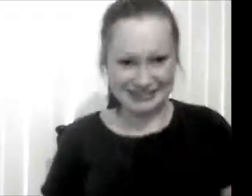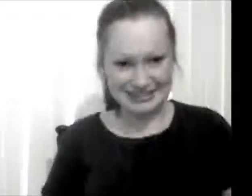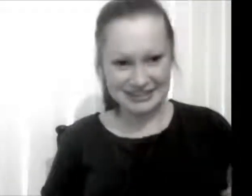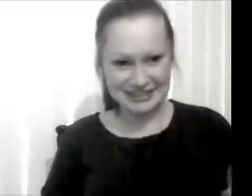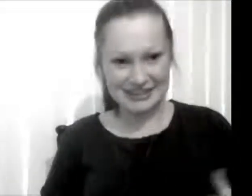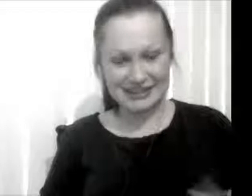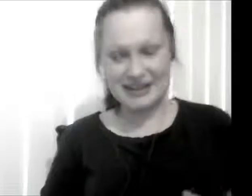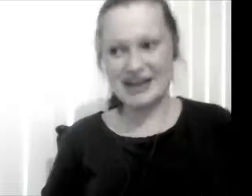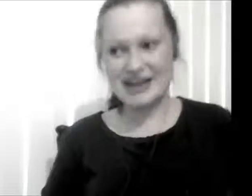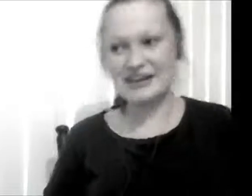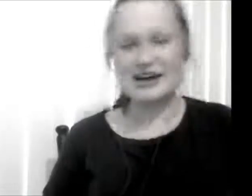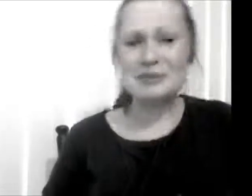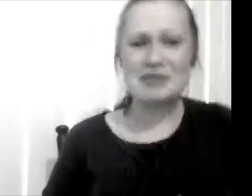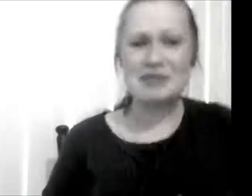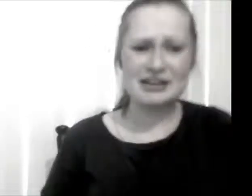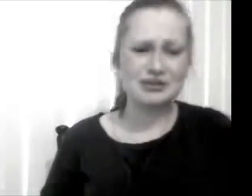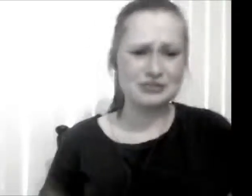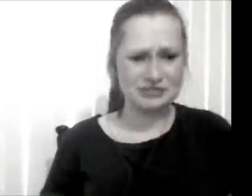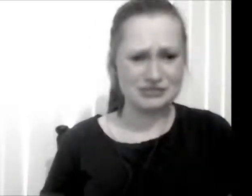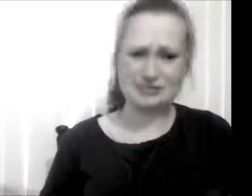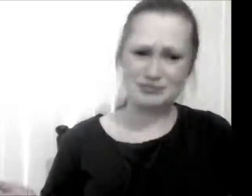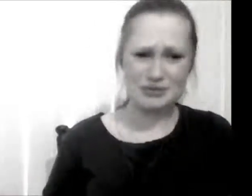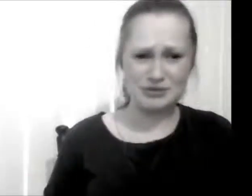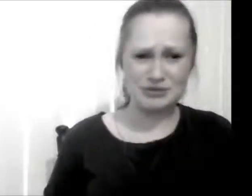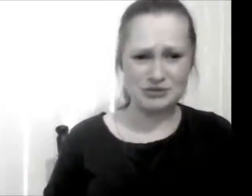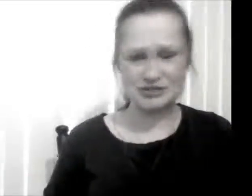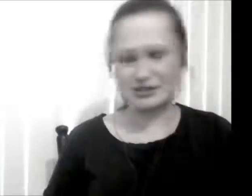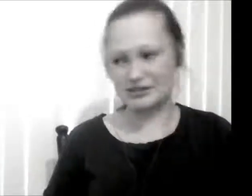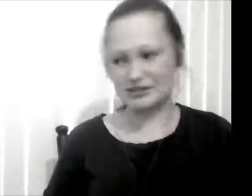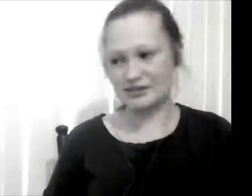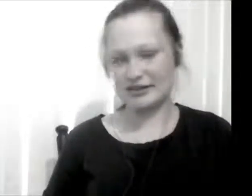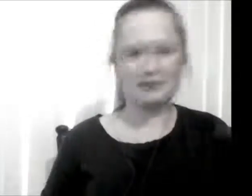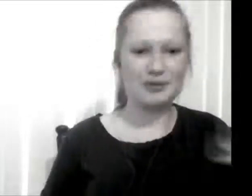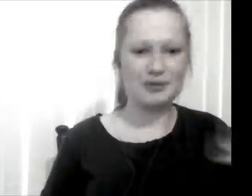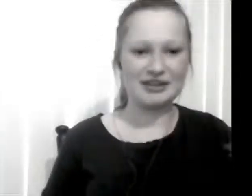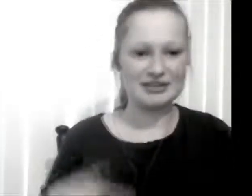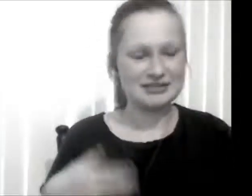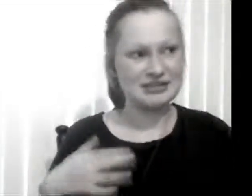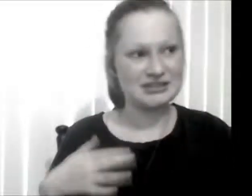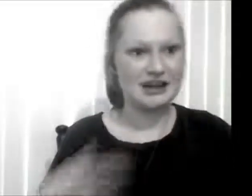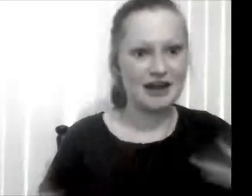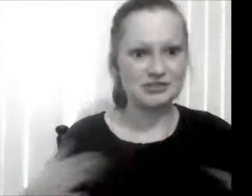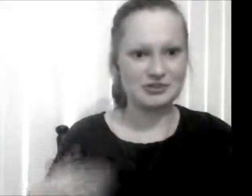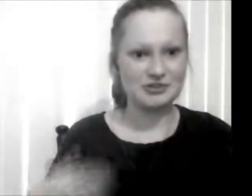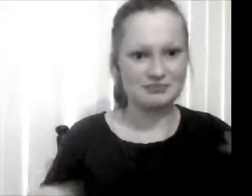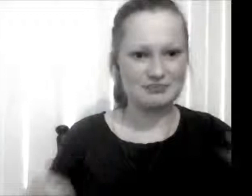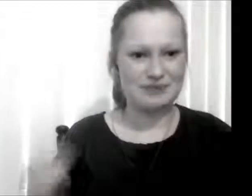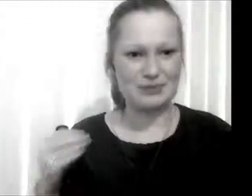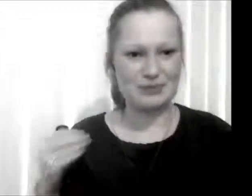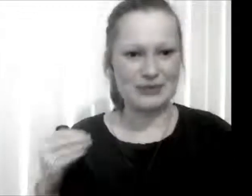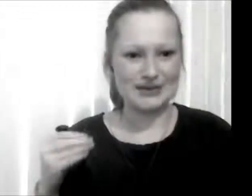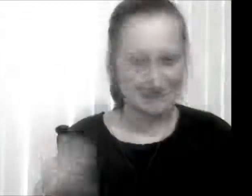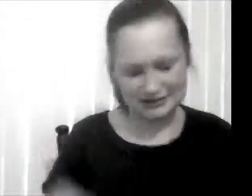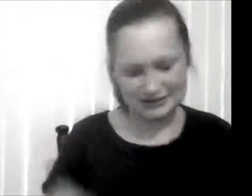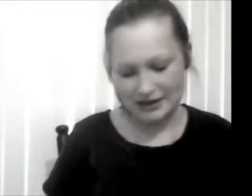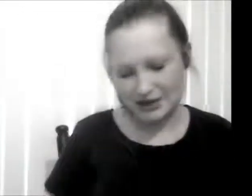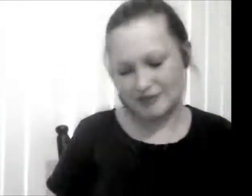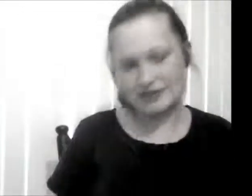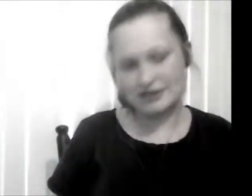and I bet like doctors and people have told you and like probably the psychiatry people, counsellors have said oh